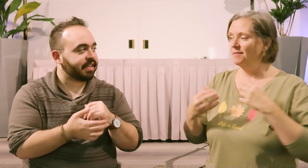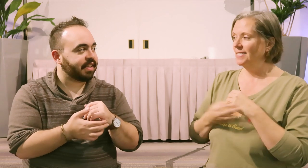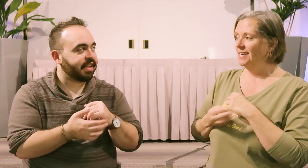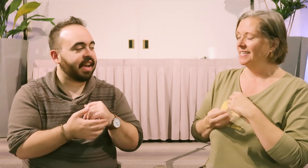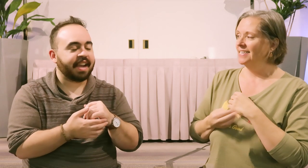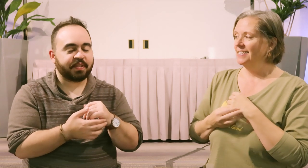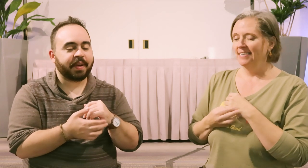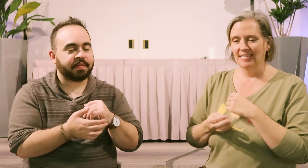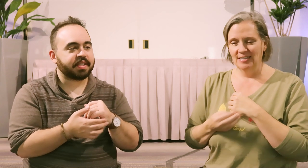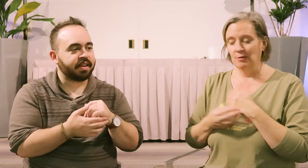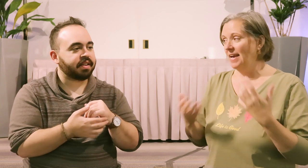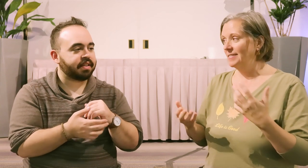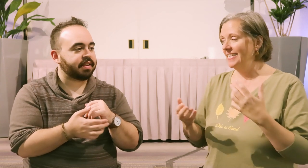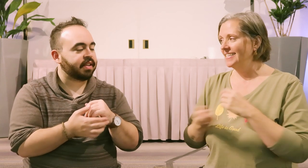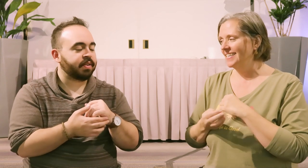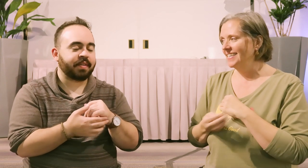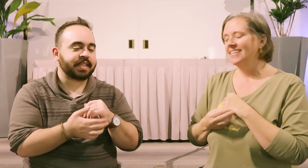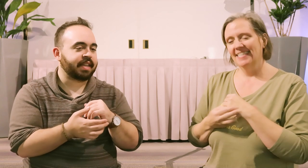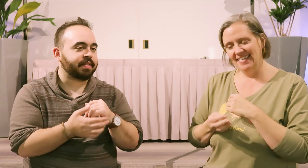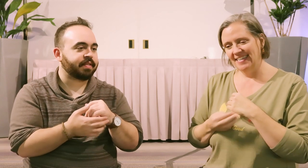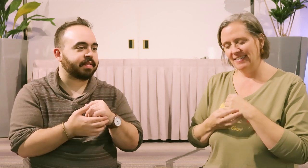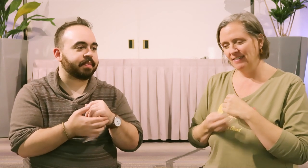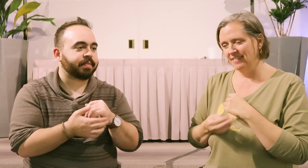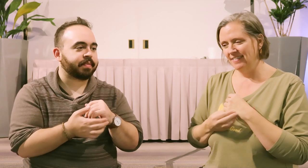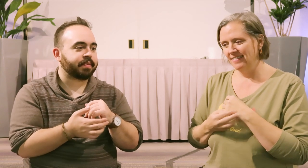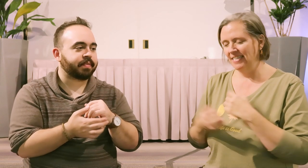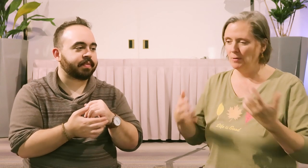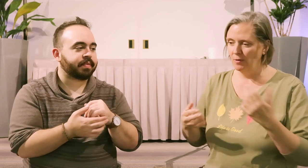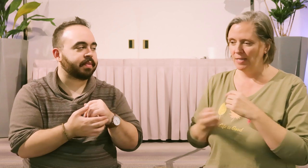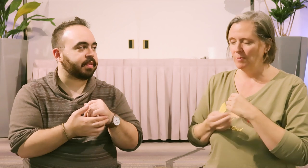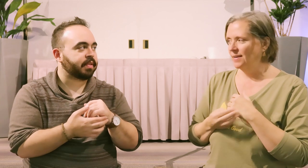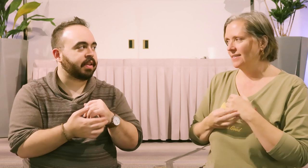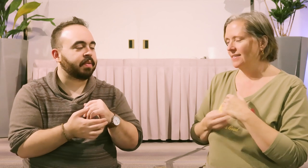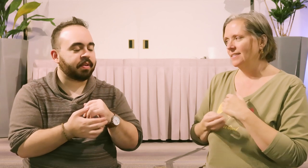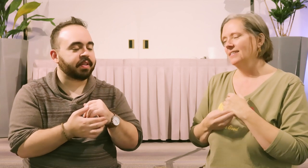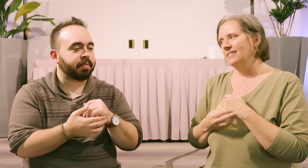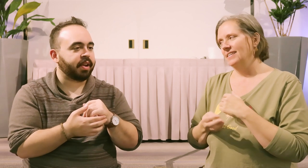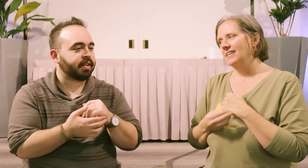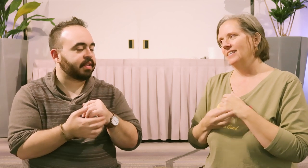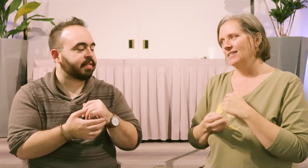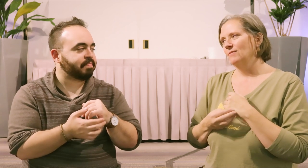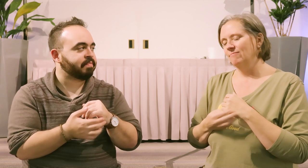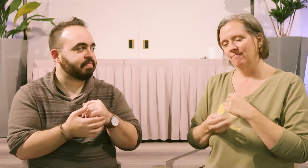of a son. I have the weight of a son. Who I haven't seen. Who I haven't seen. Yeah. Oh, I just want to hold that boy. I want to hold that boy. Yeah. Hmm.